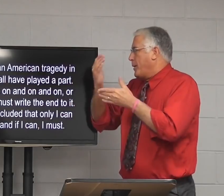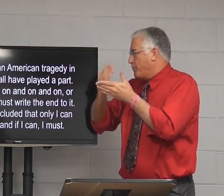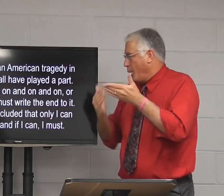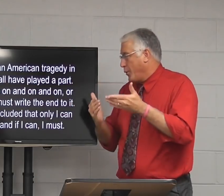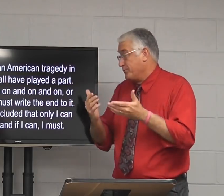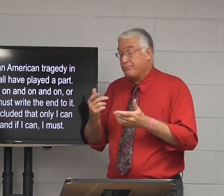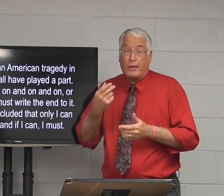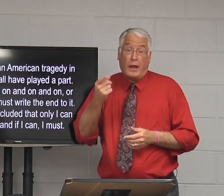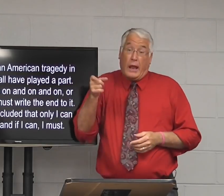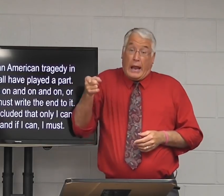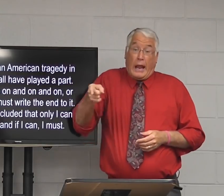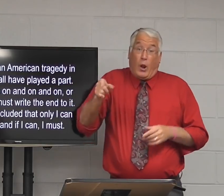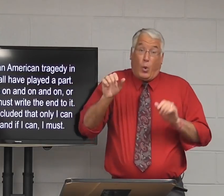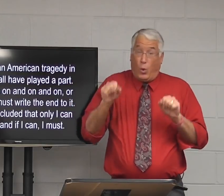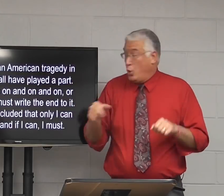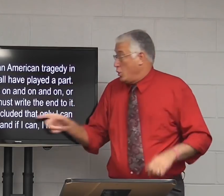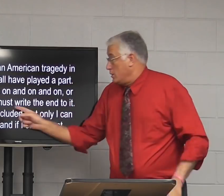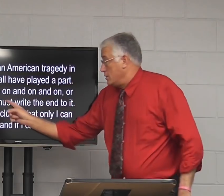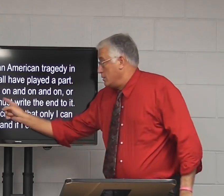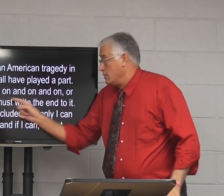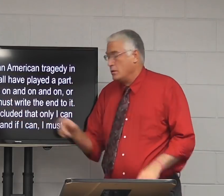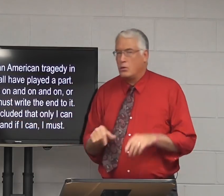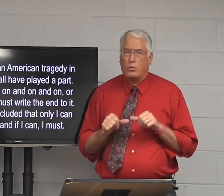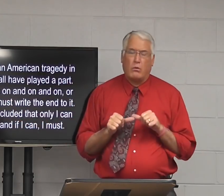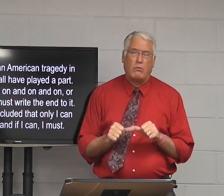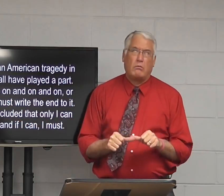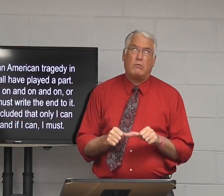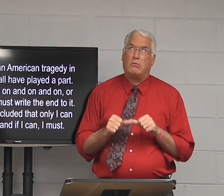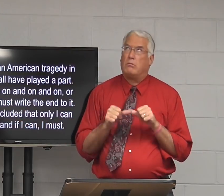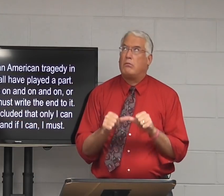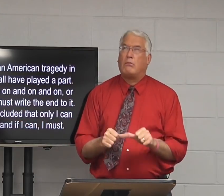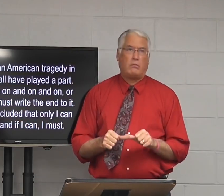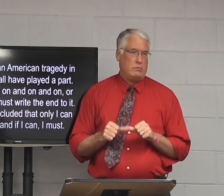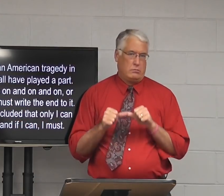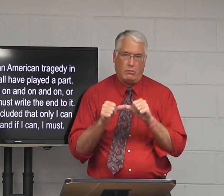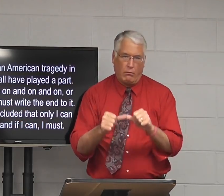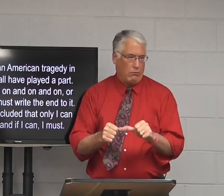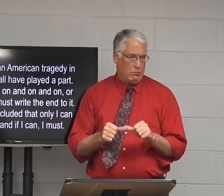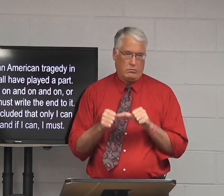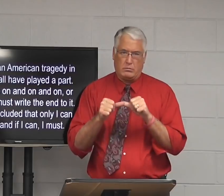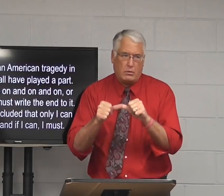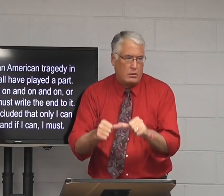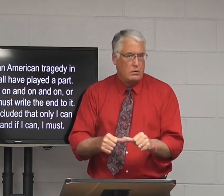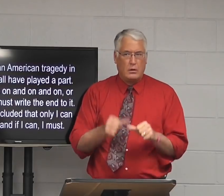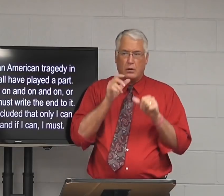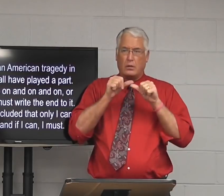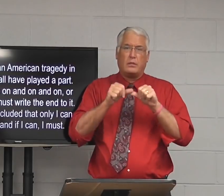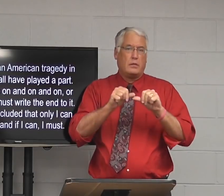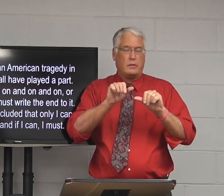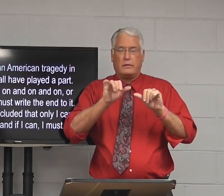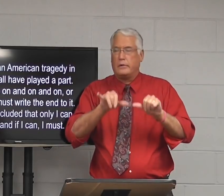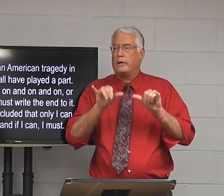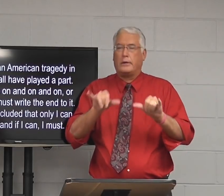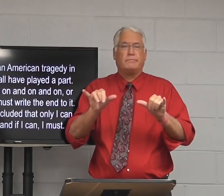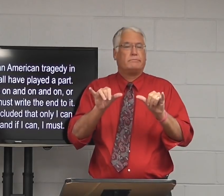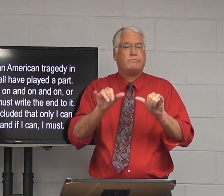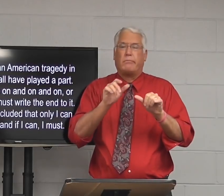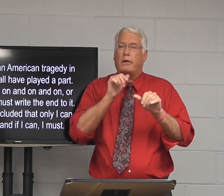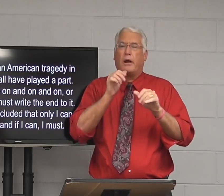came from Nixon. So, it could go on and on and on and on. You know, that